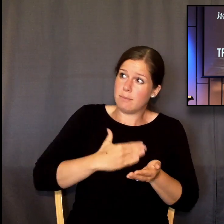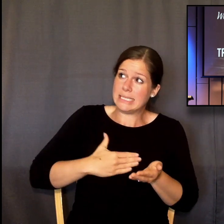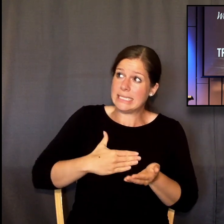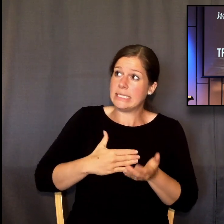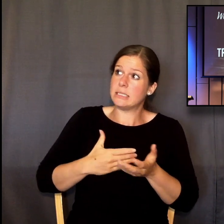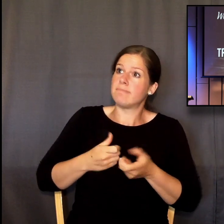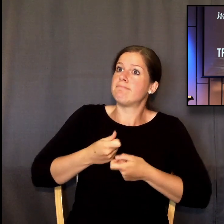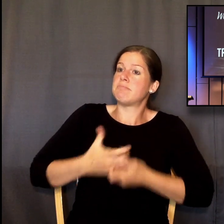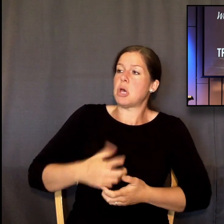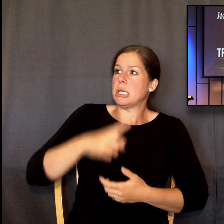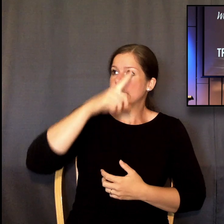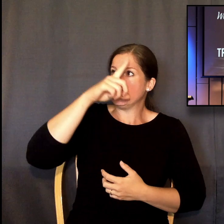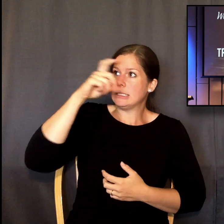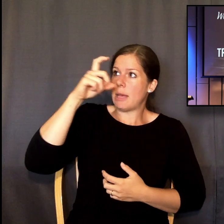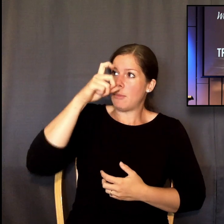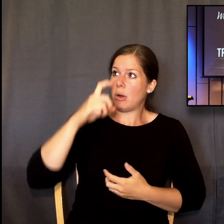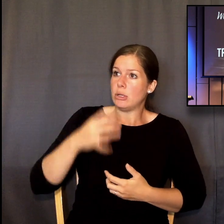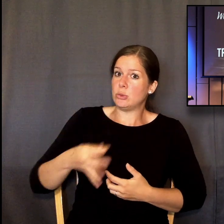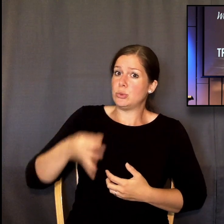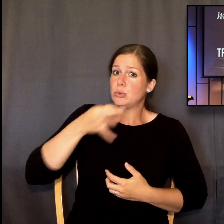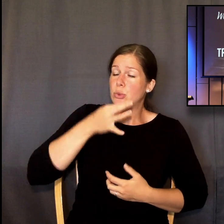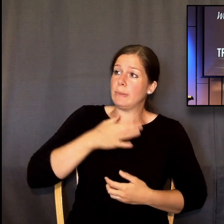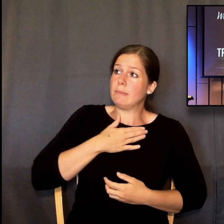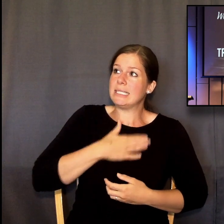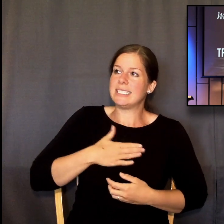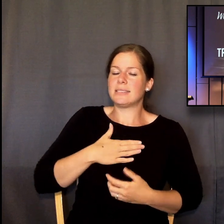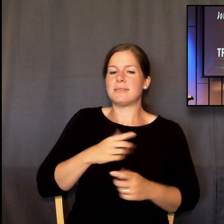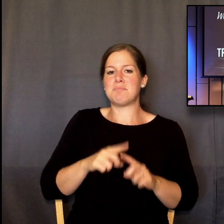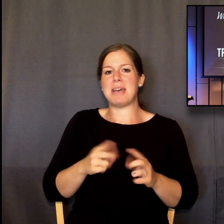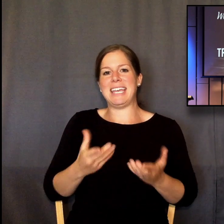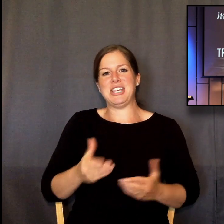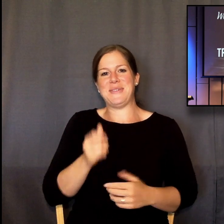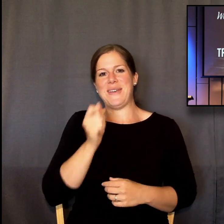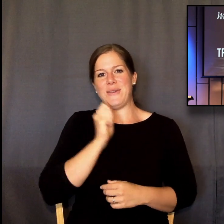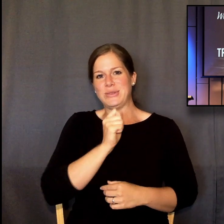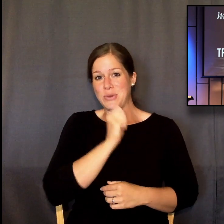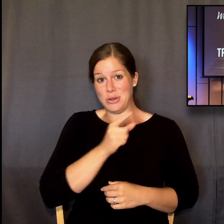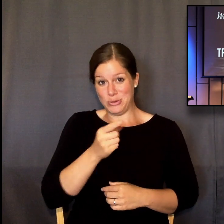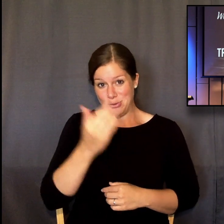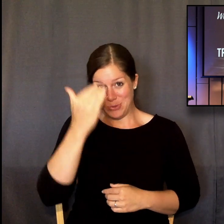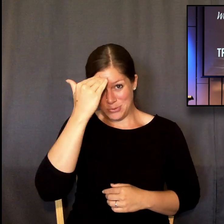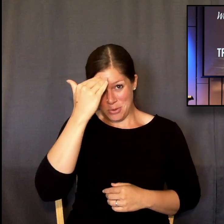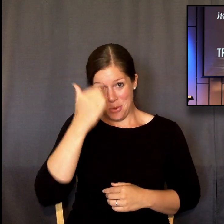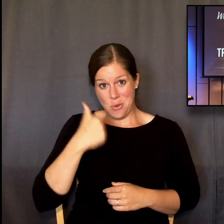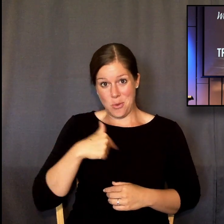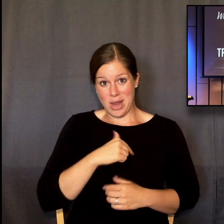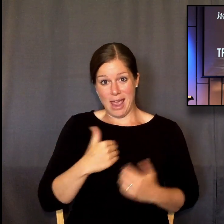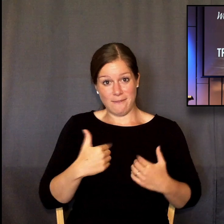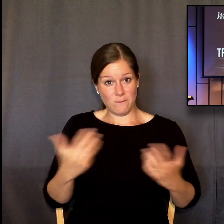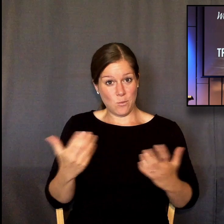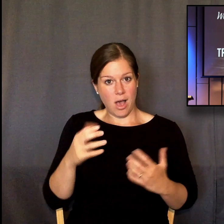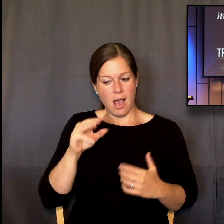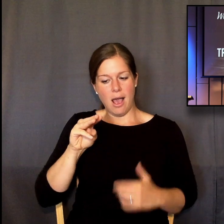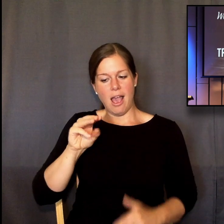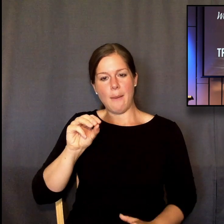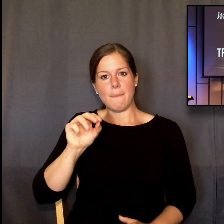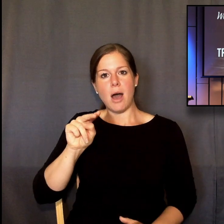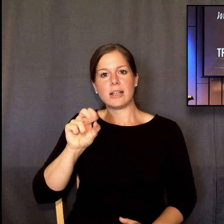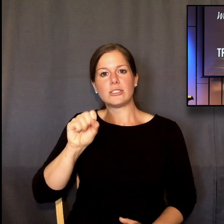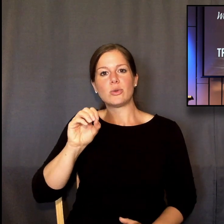in Arizona, with summer comes the monsoons. Huge fan of monsoons, as I'm sure many of you are, and Psalm 135.7 says,